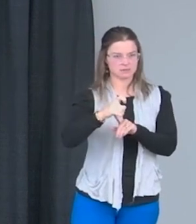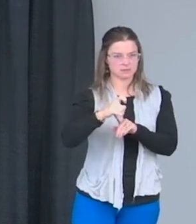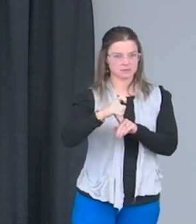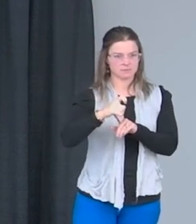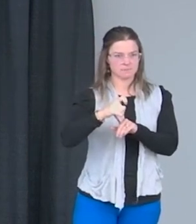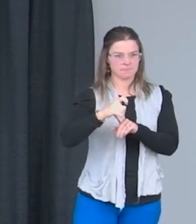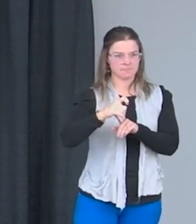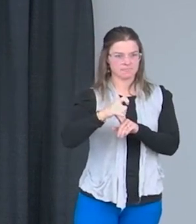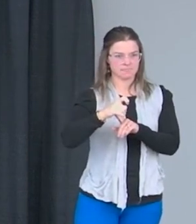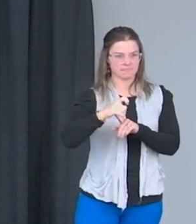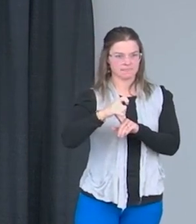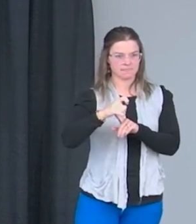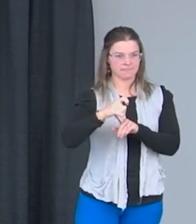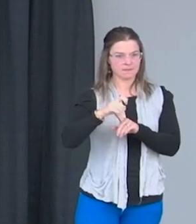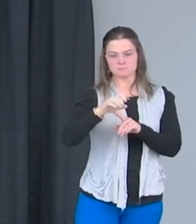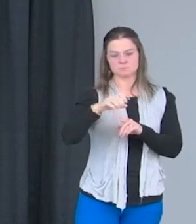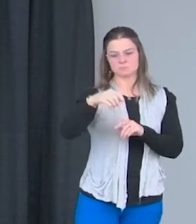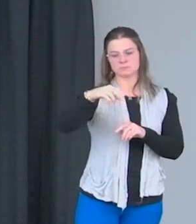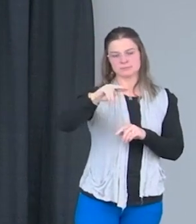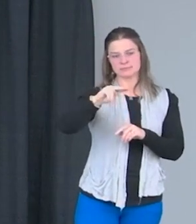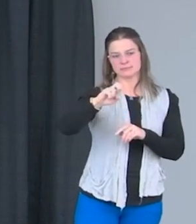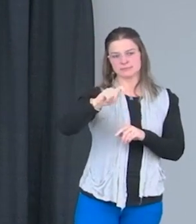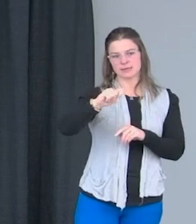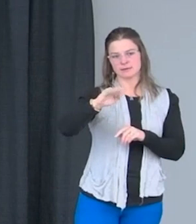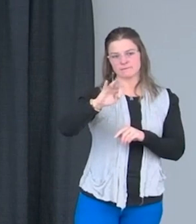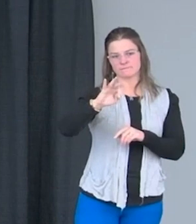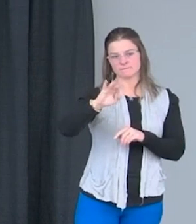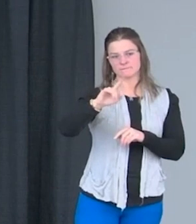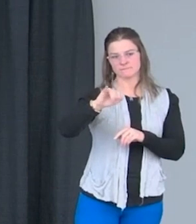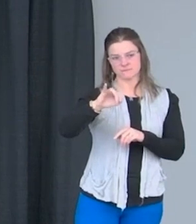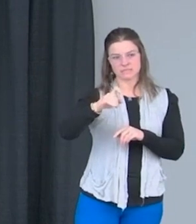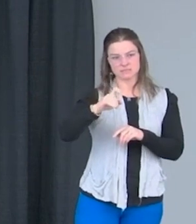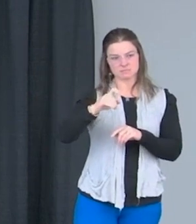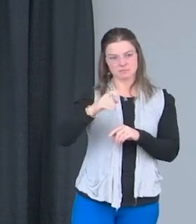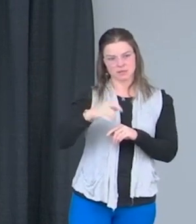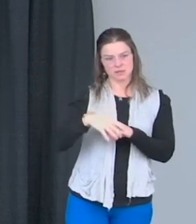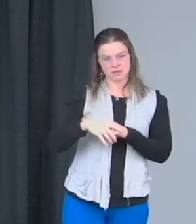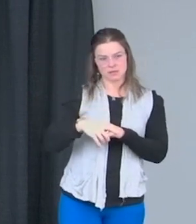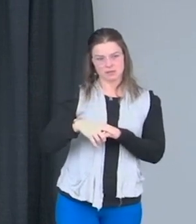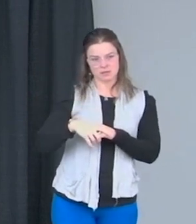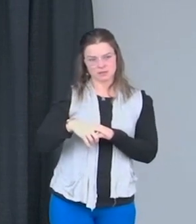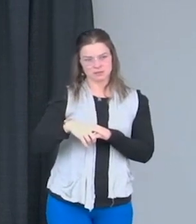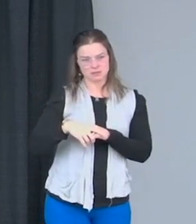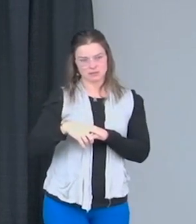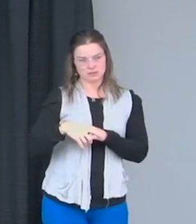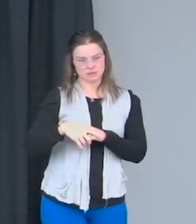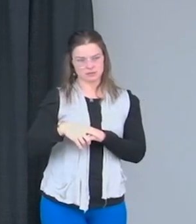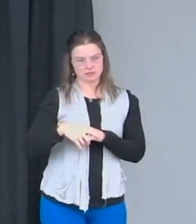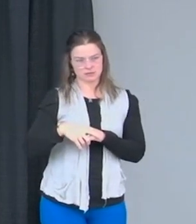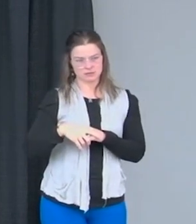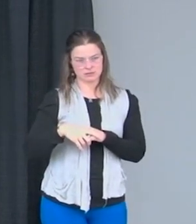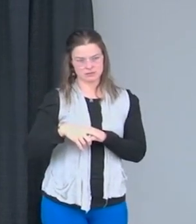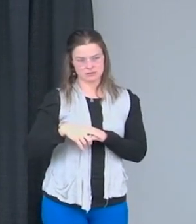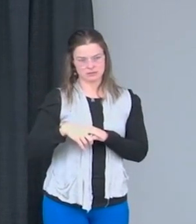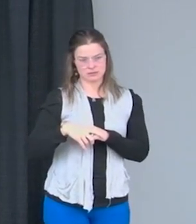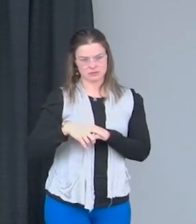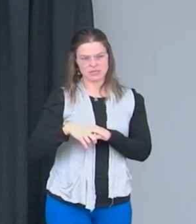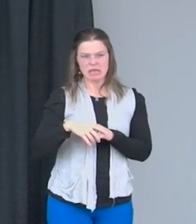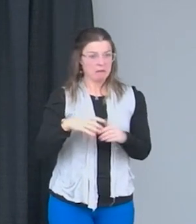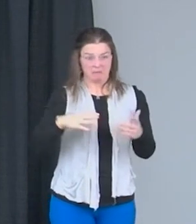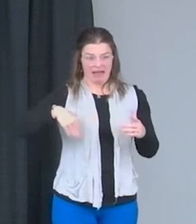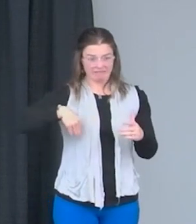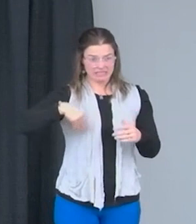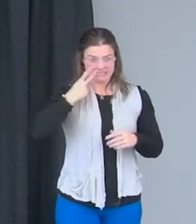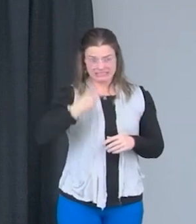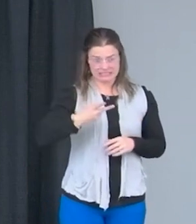for the speaker series. And then the pandemic was happening. So a lot got jumbled in those years.